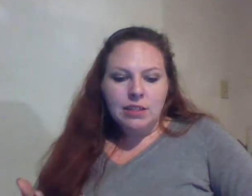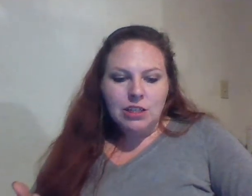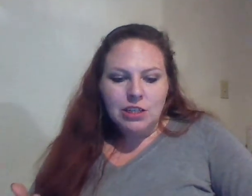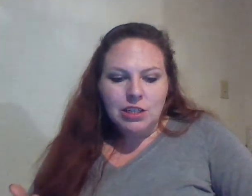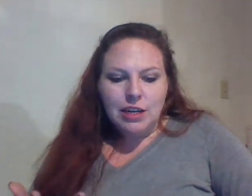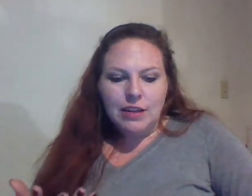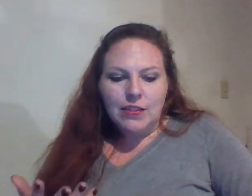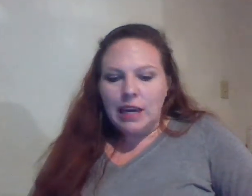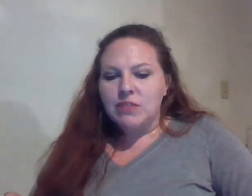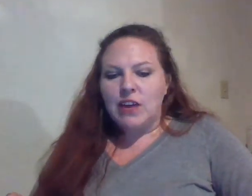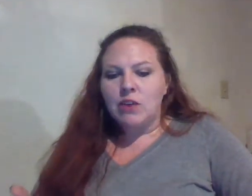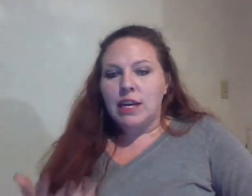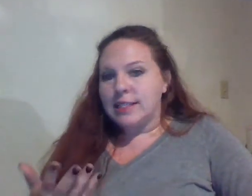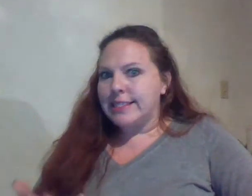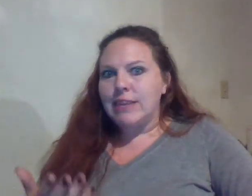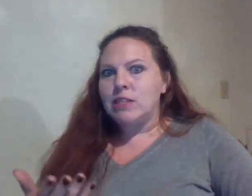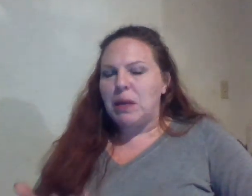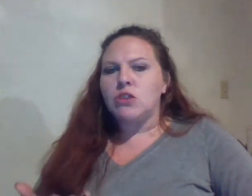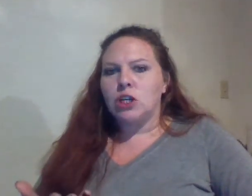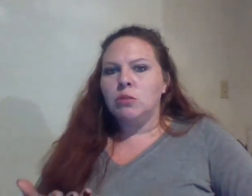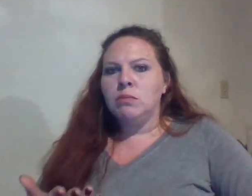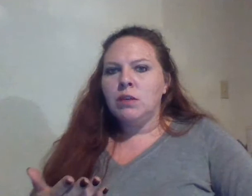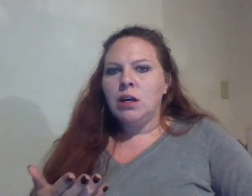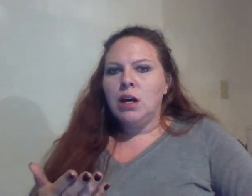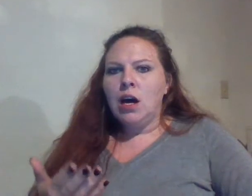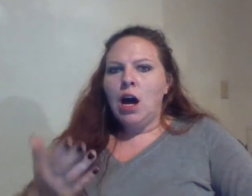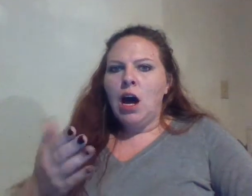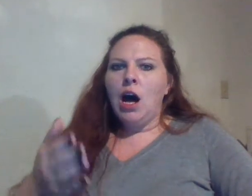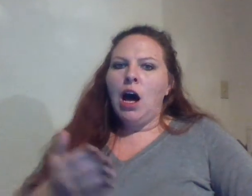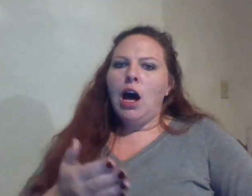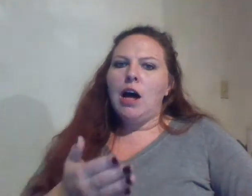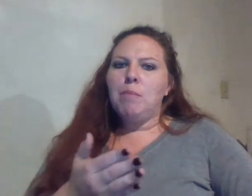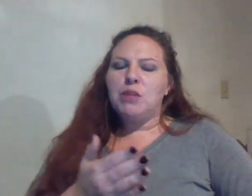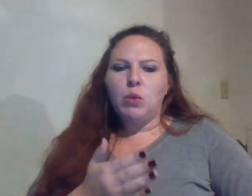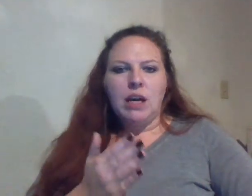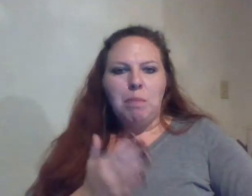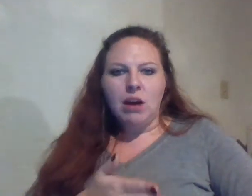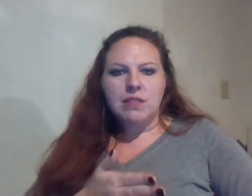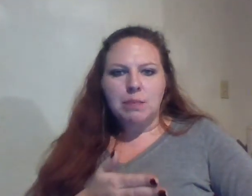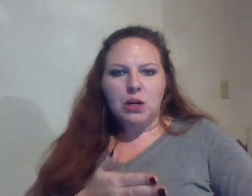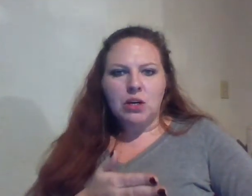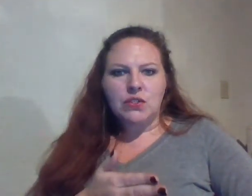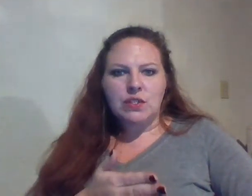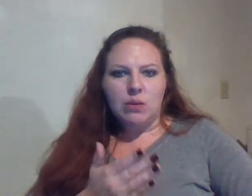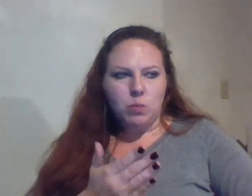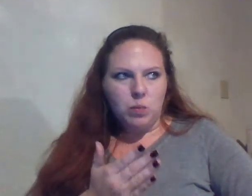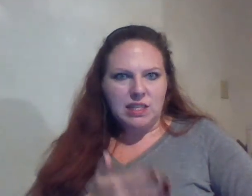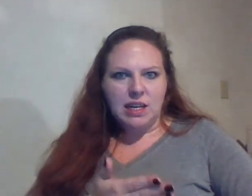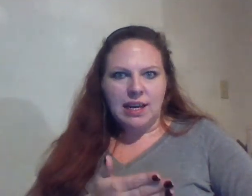and the key was found in Stephen's bedroom between a pair of slippers that was sitting next